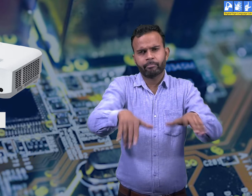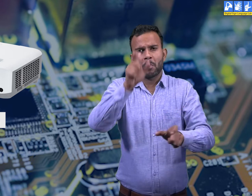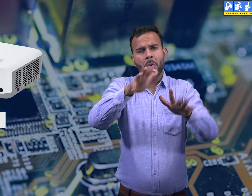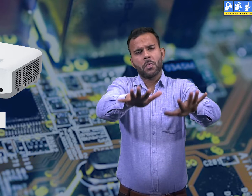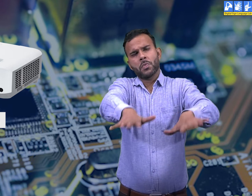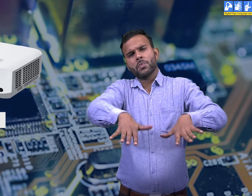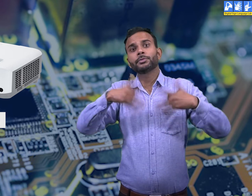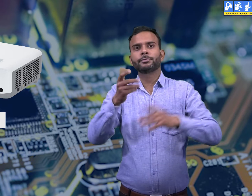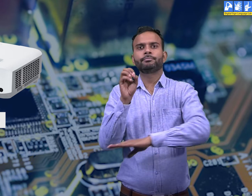We share ό